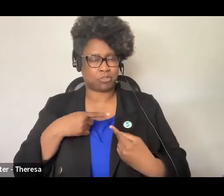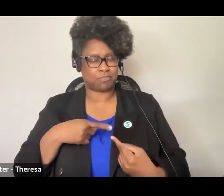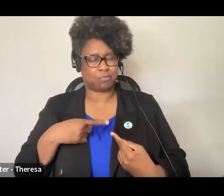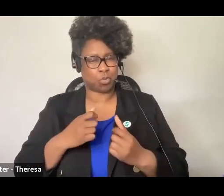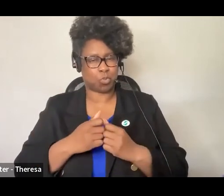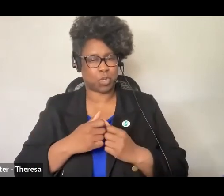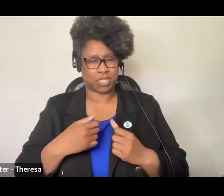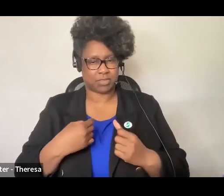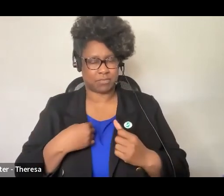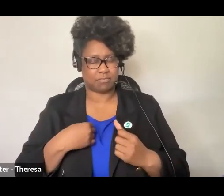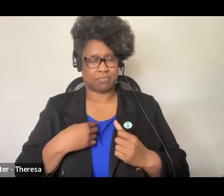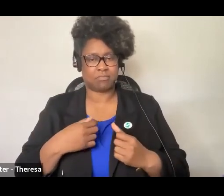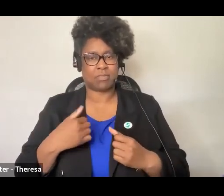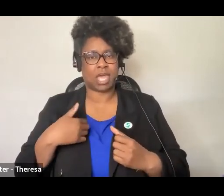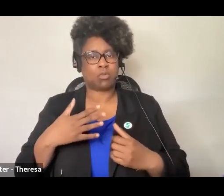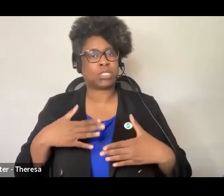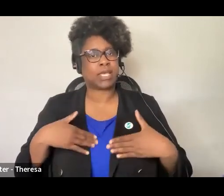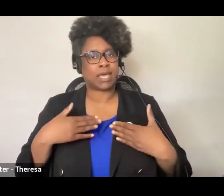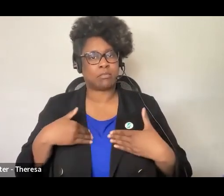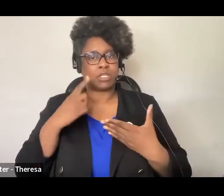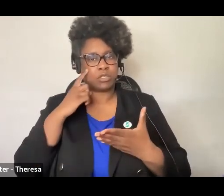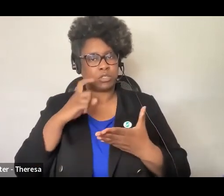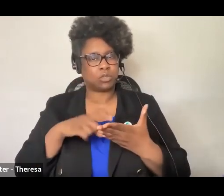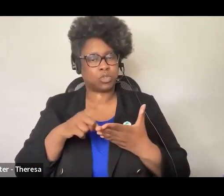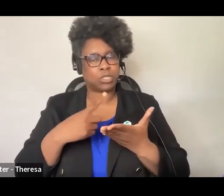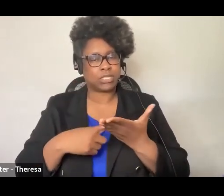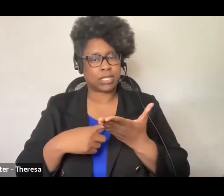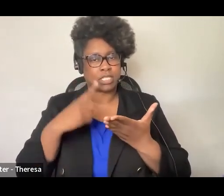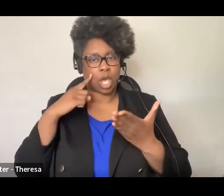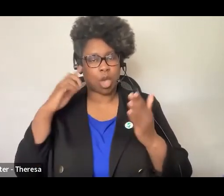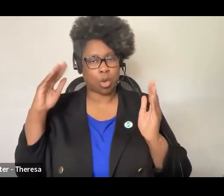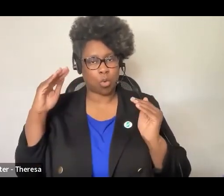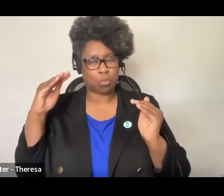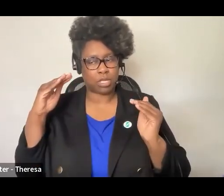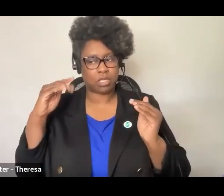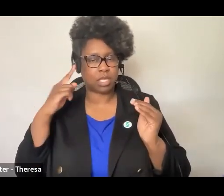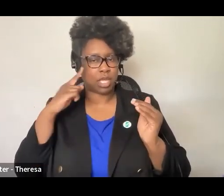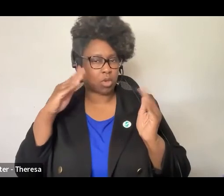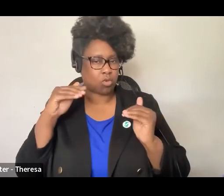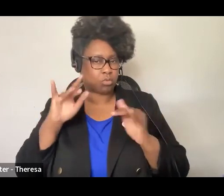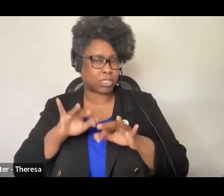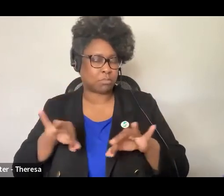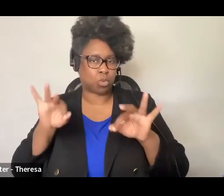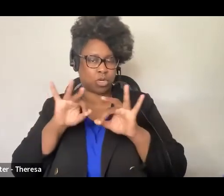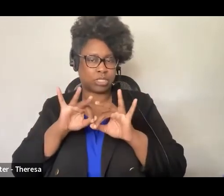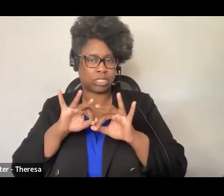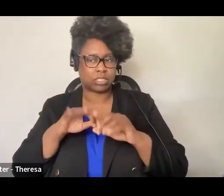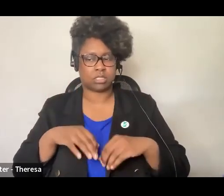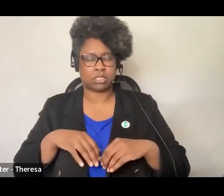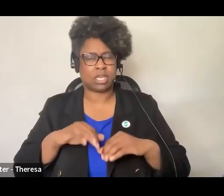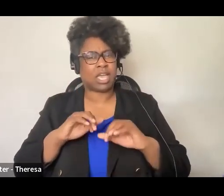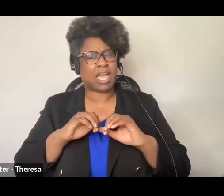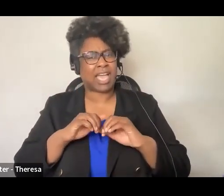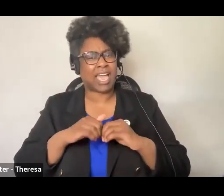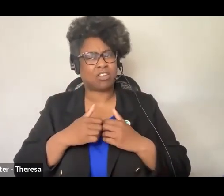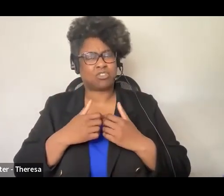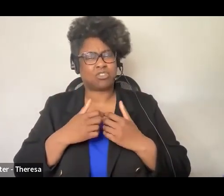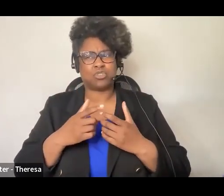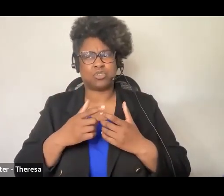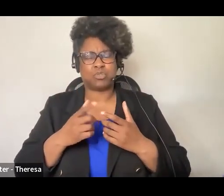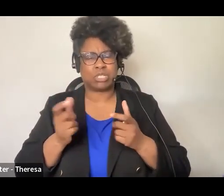really glad to see you talk about hope and the importance of hope. How do you wrestle with the tension between